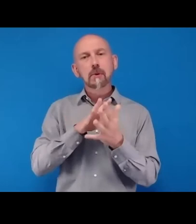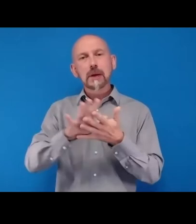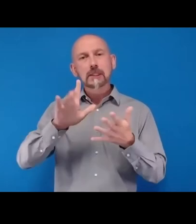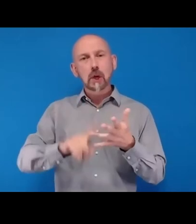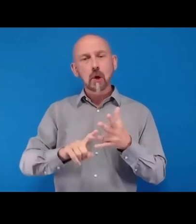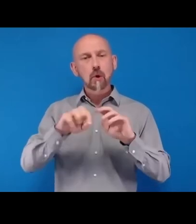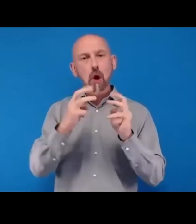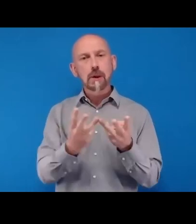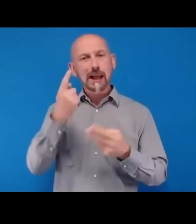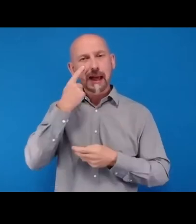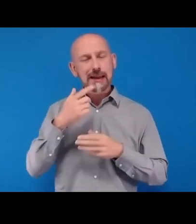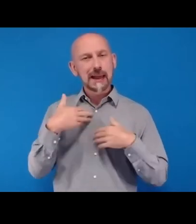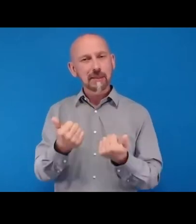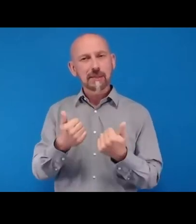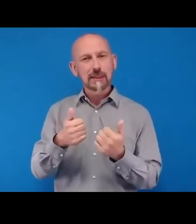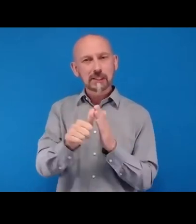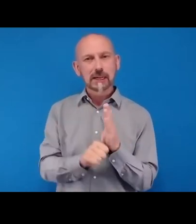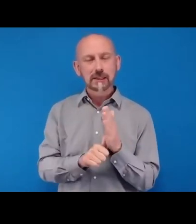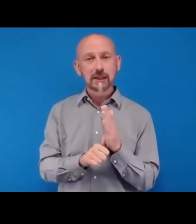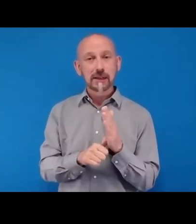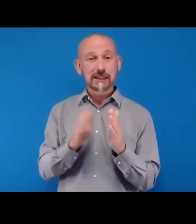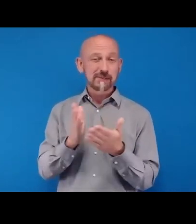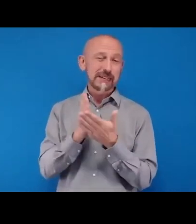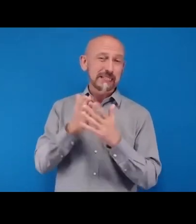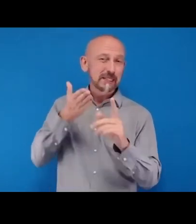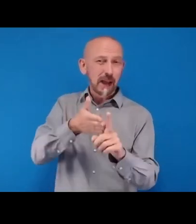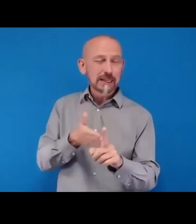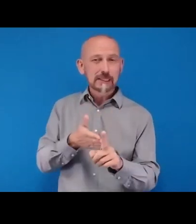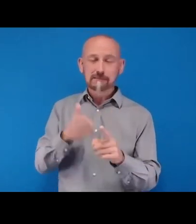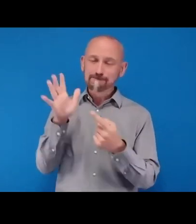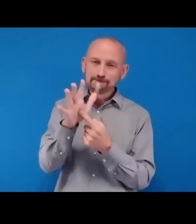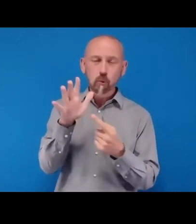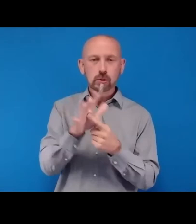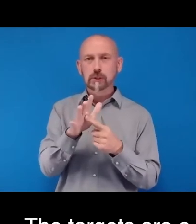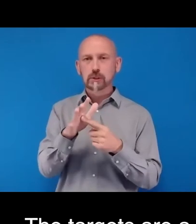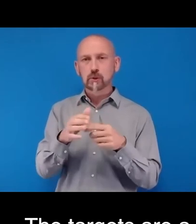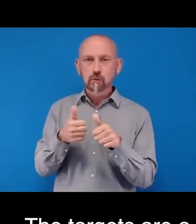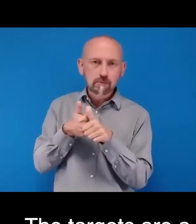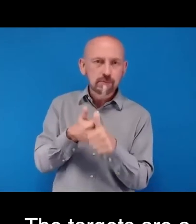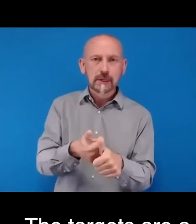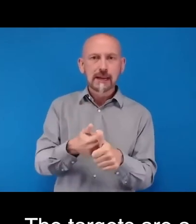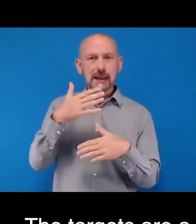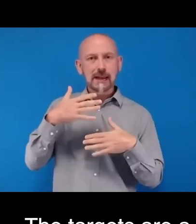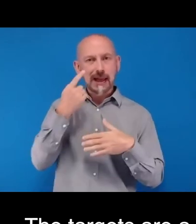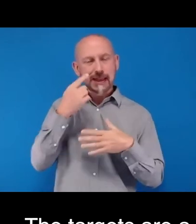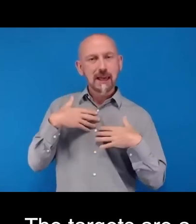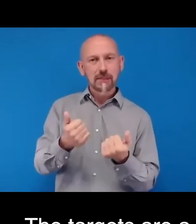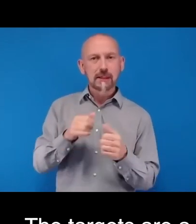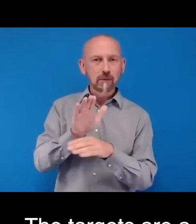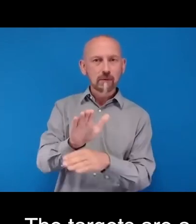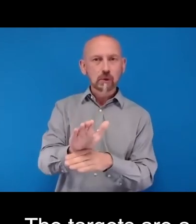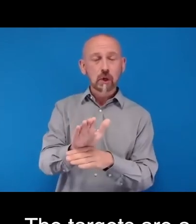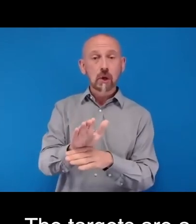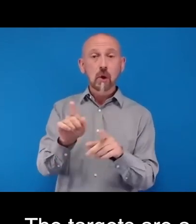The targets are a vital step toward driving eye health coverage in the future, while also delivering care of acceptable